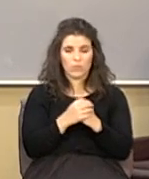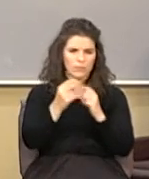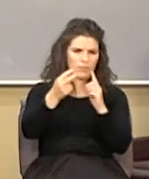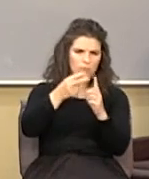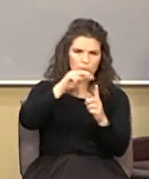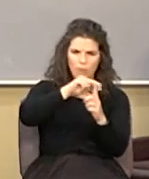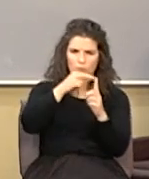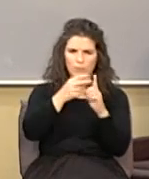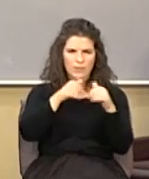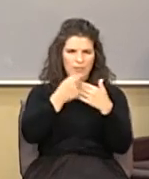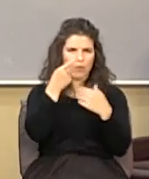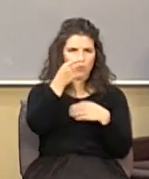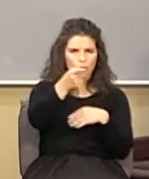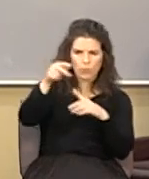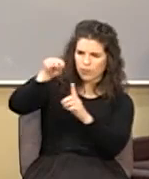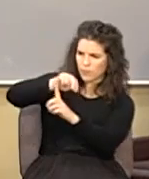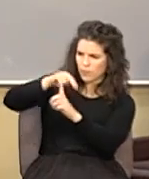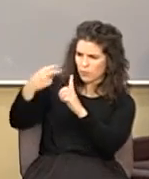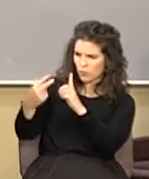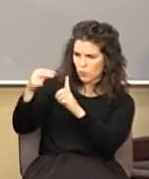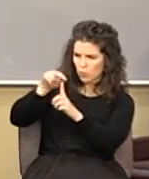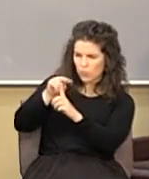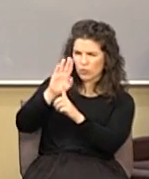perception is just how you look at what's happening